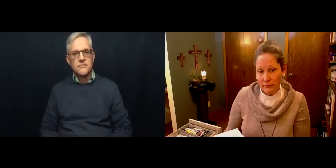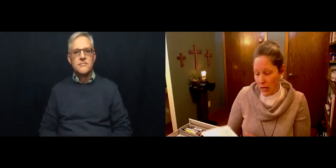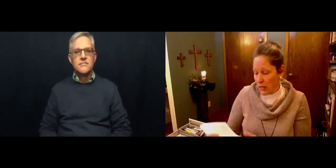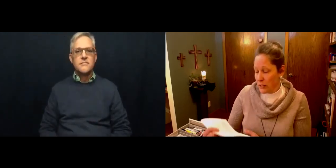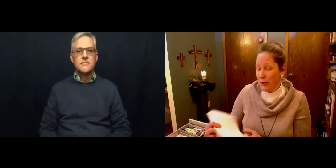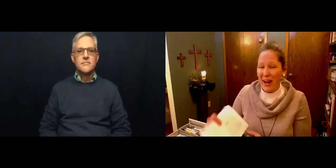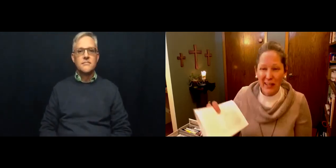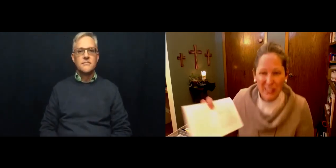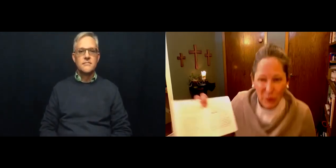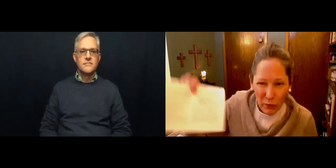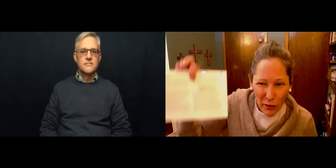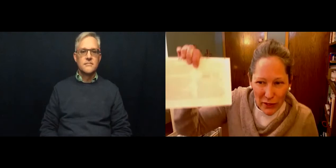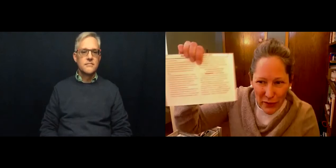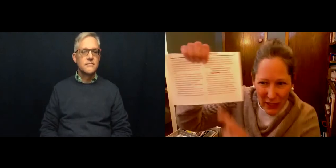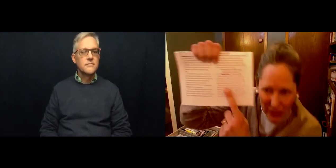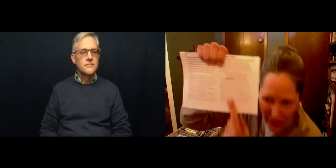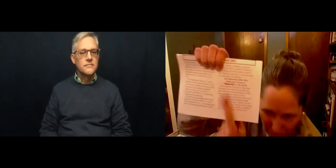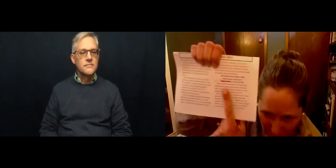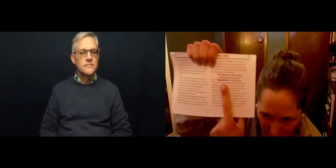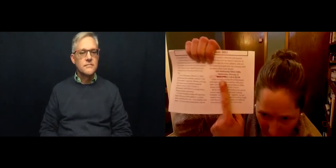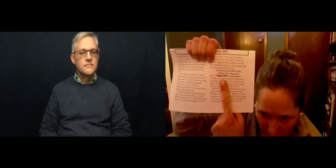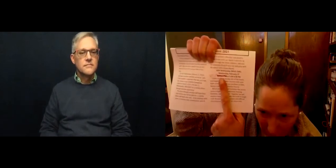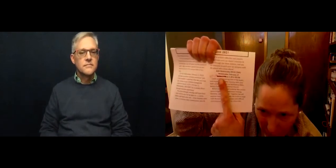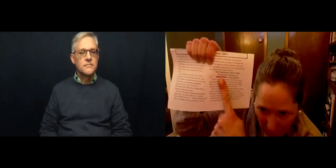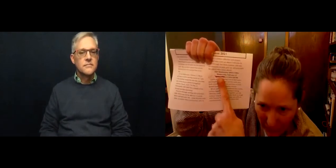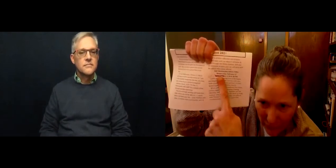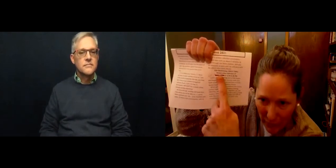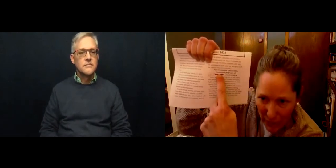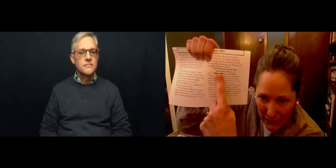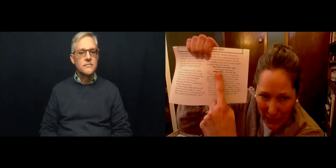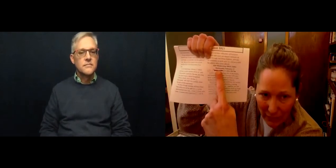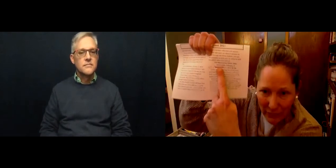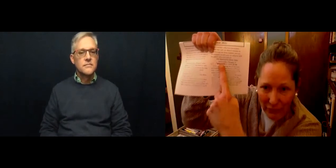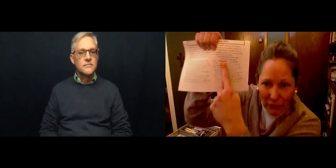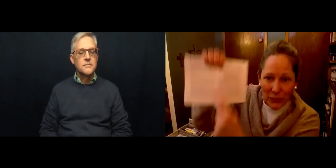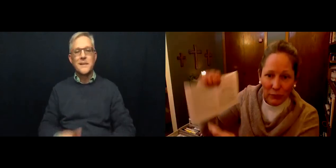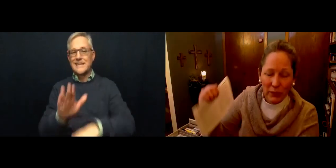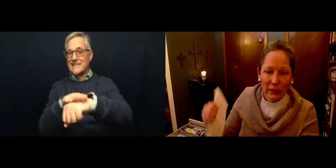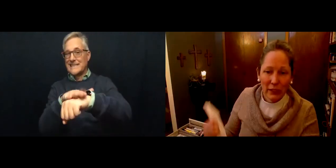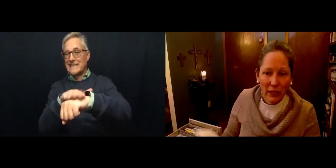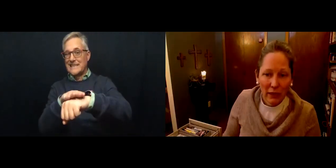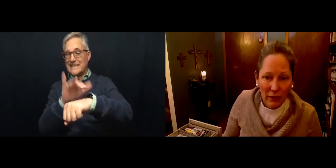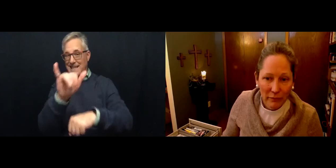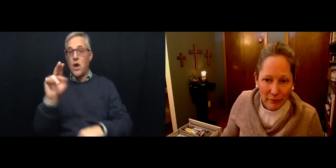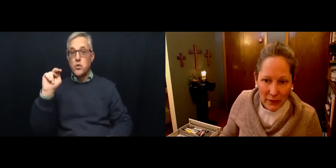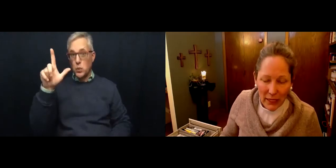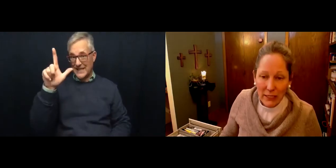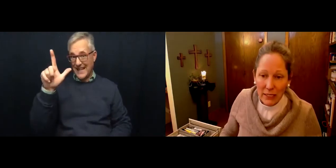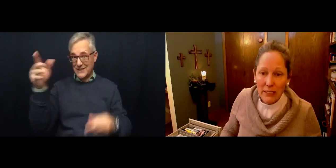So I just want to warn you, in the newsletter, I had the wrong time for the first one. It's